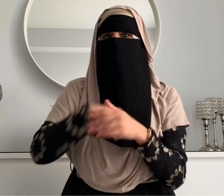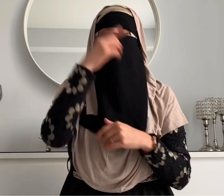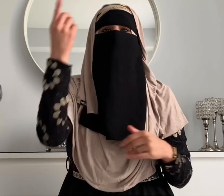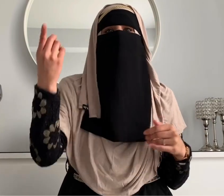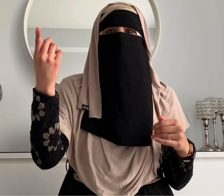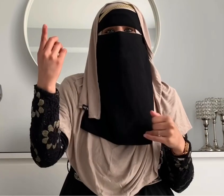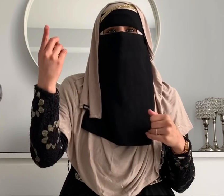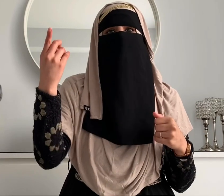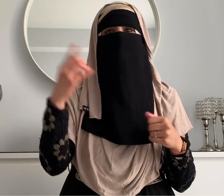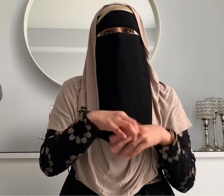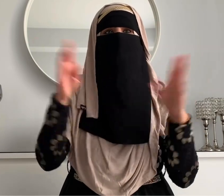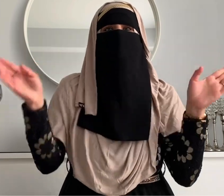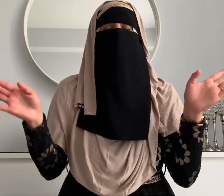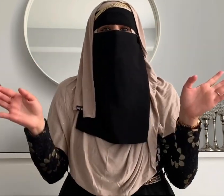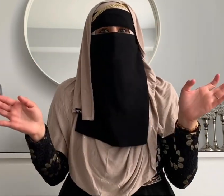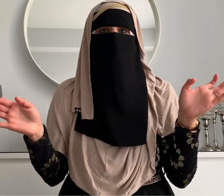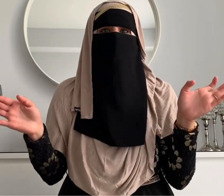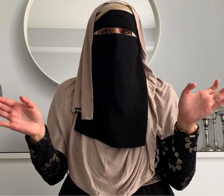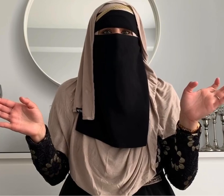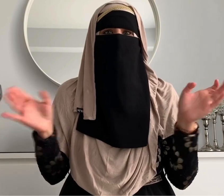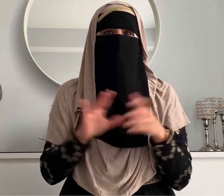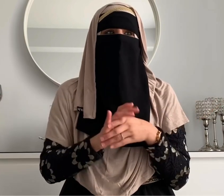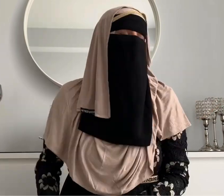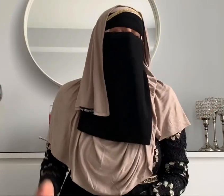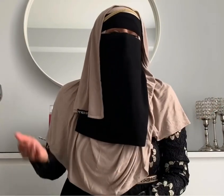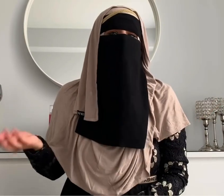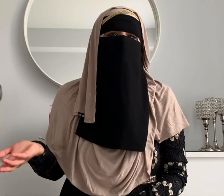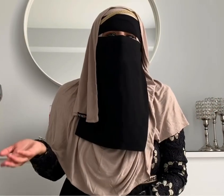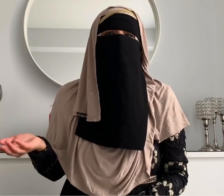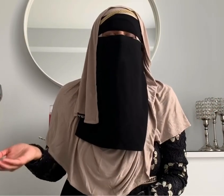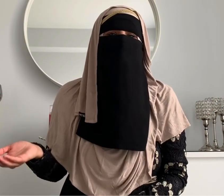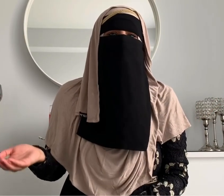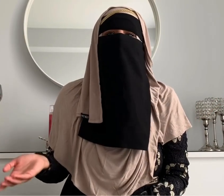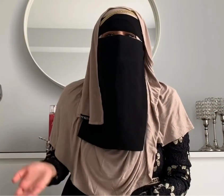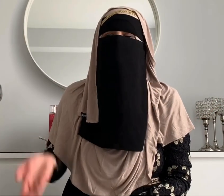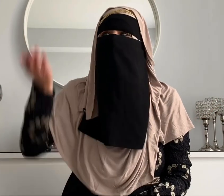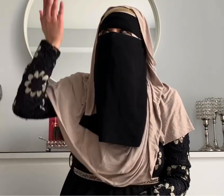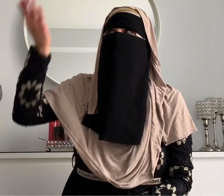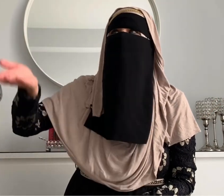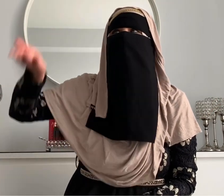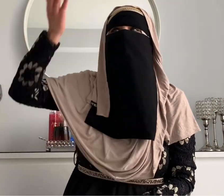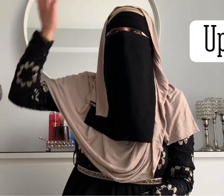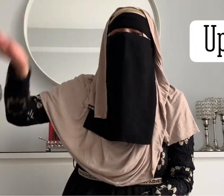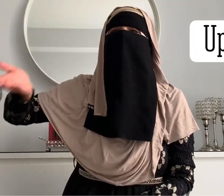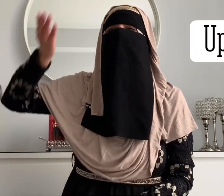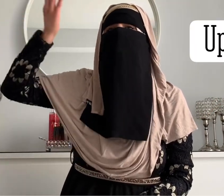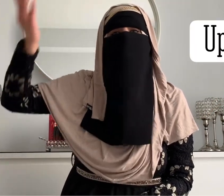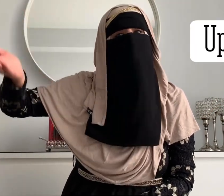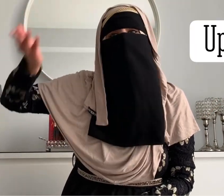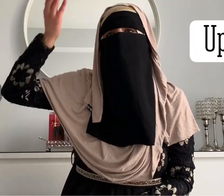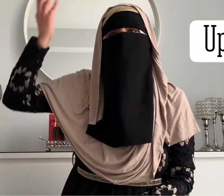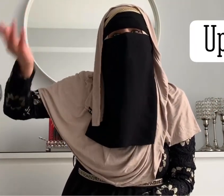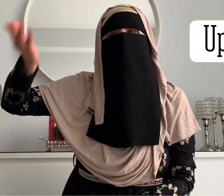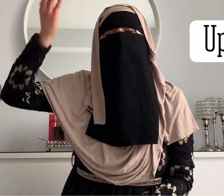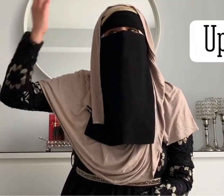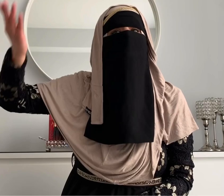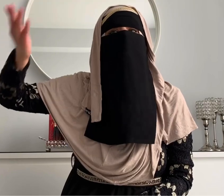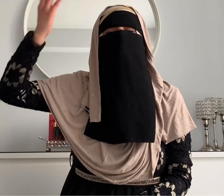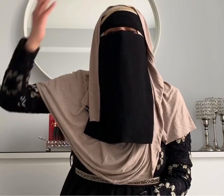is going to take her upstairs and then she can go upstairs and play and then i taught her that the sign for upstairs is this so whenever you want to go up you just do this